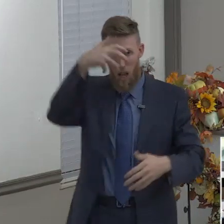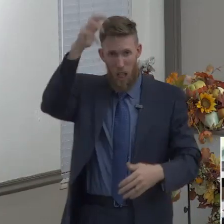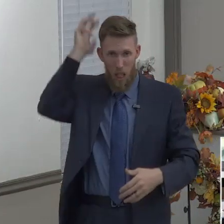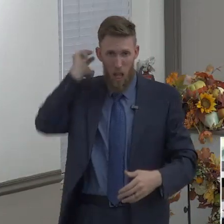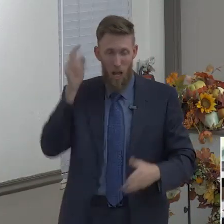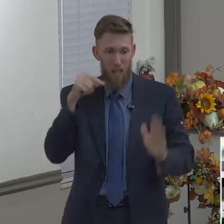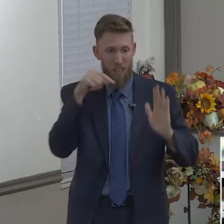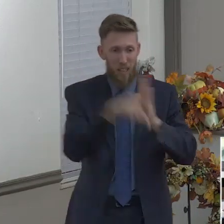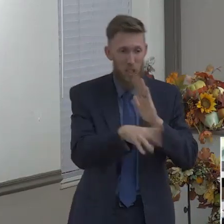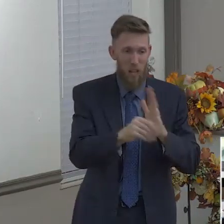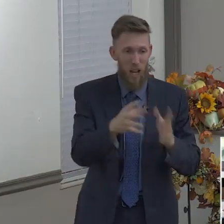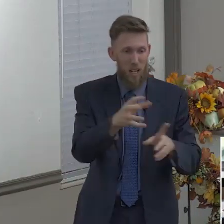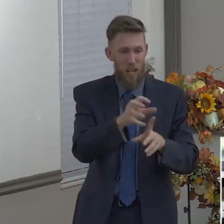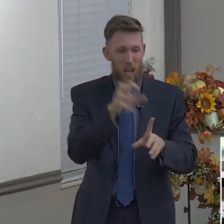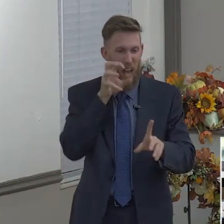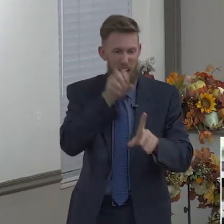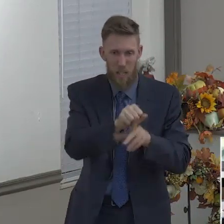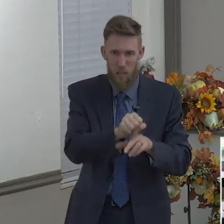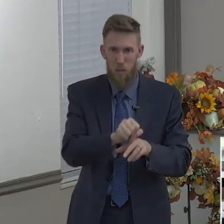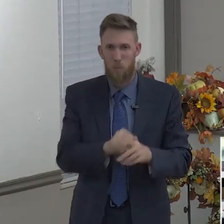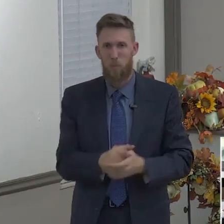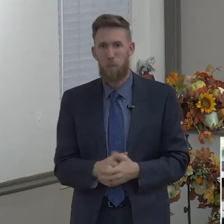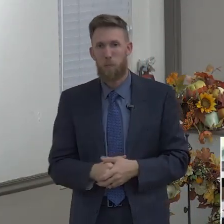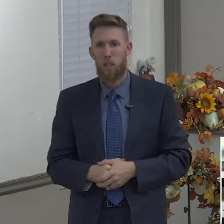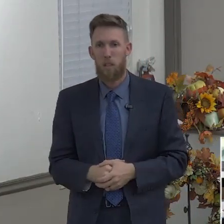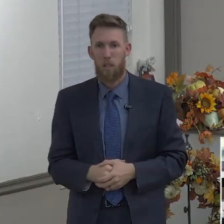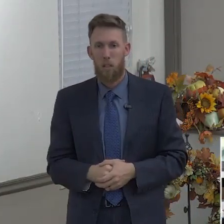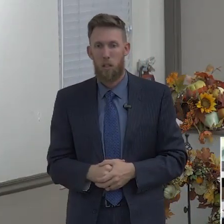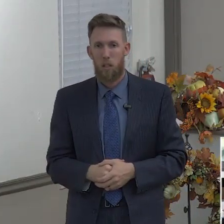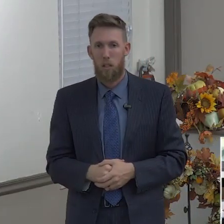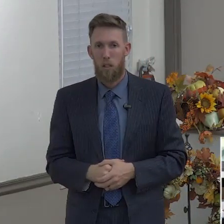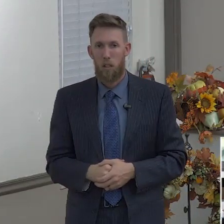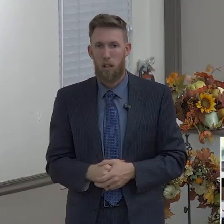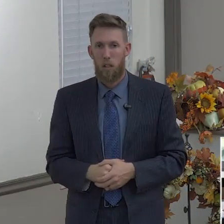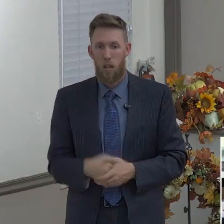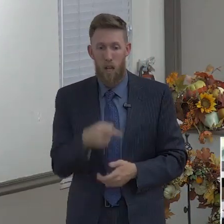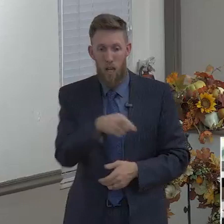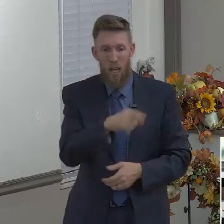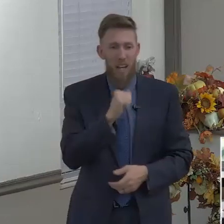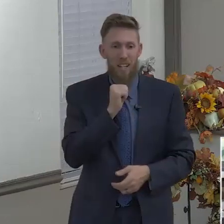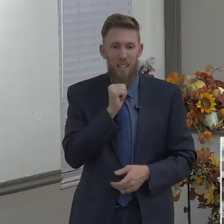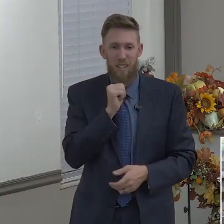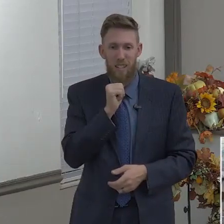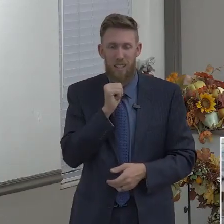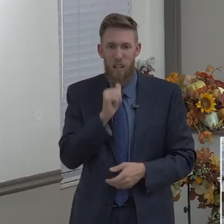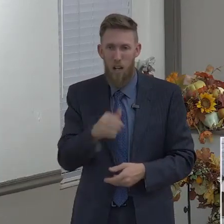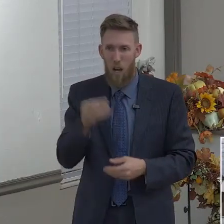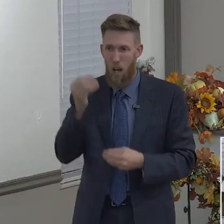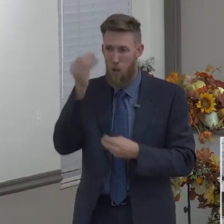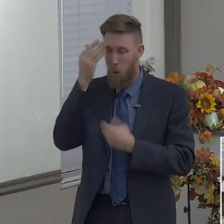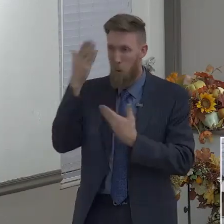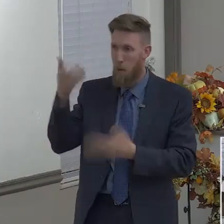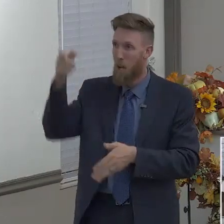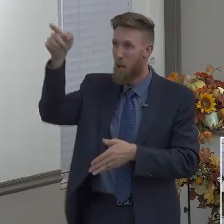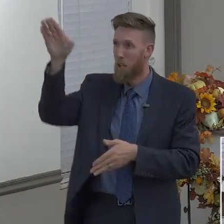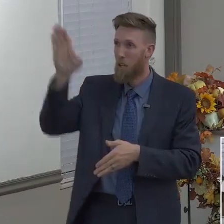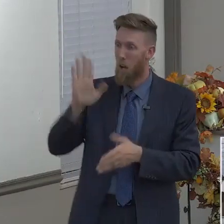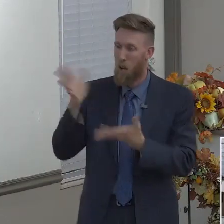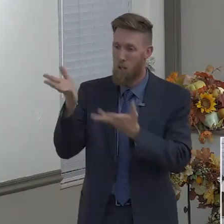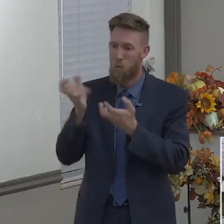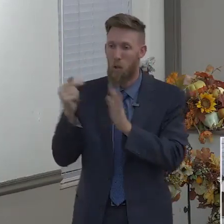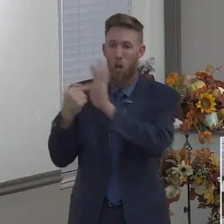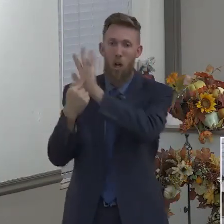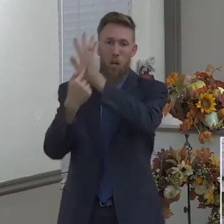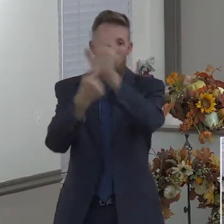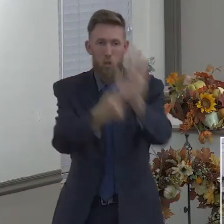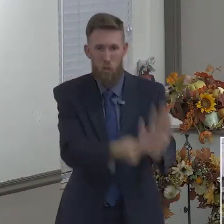in the street. What happened? He did not obey the revealed will of God for him. There are some things that, Well, what am I supposed